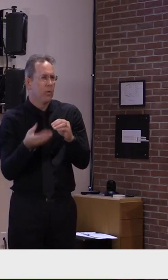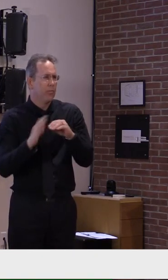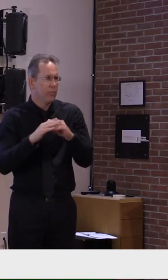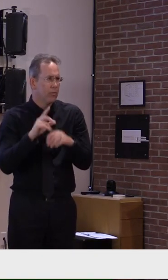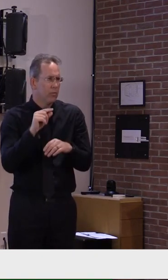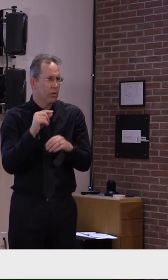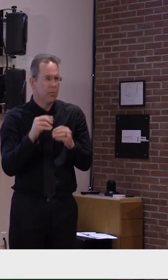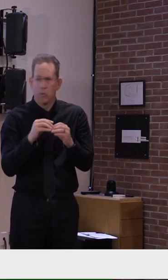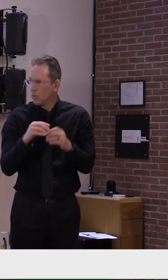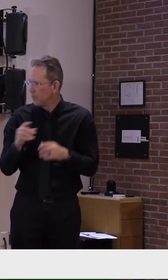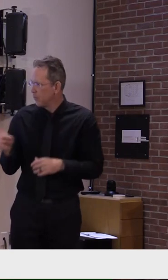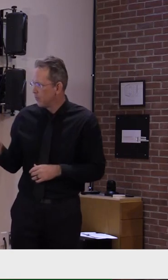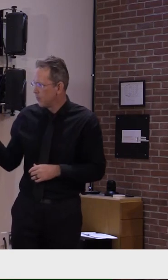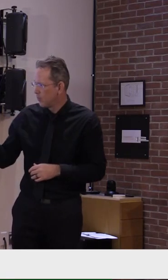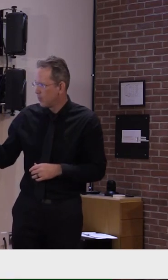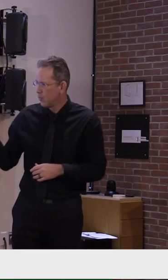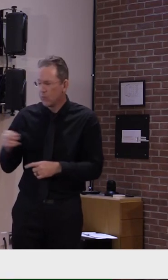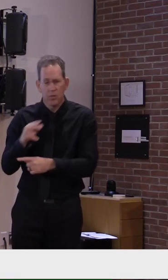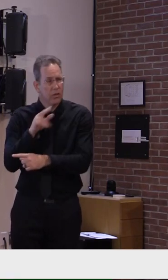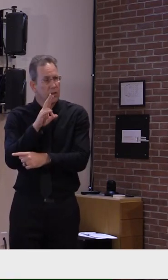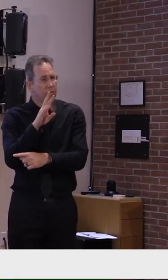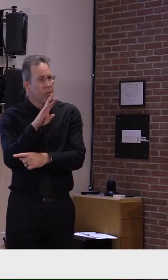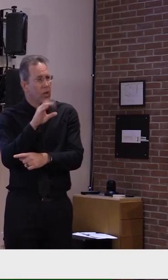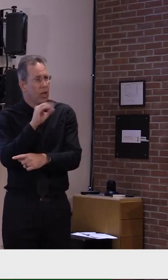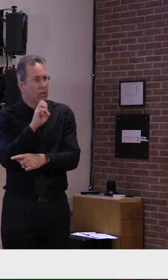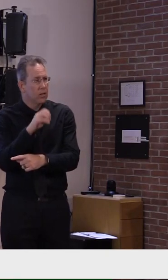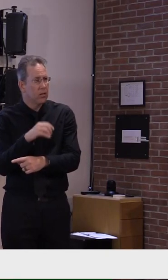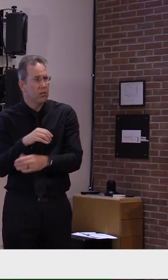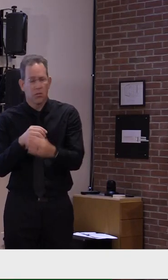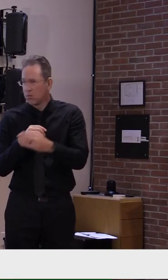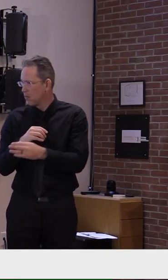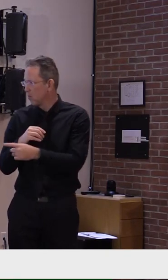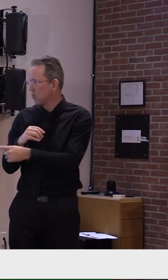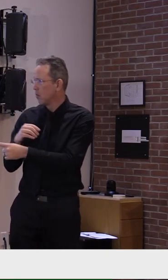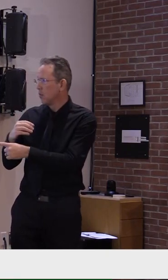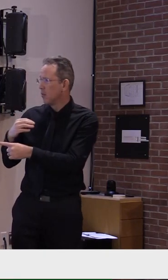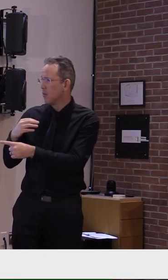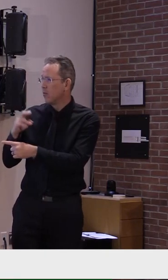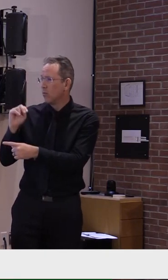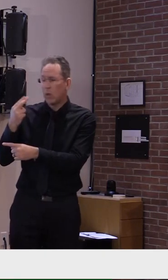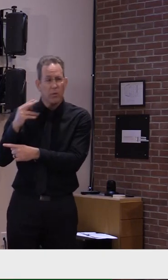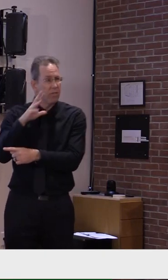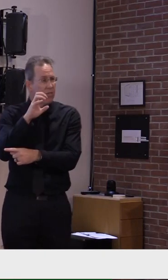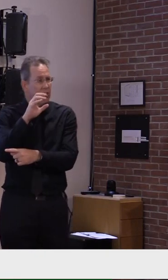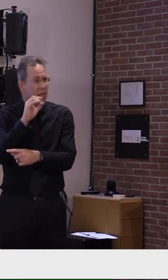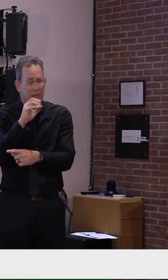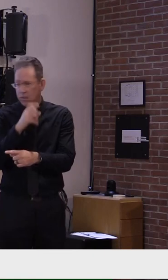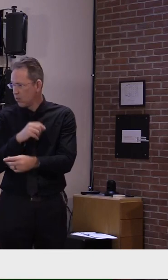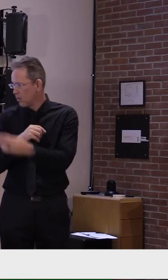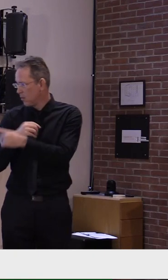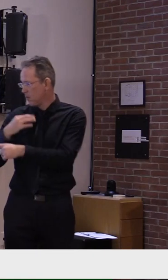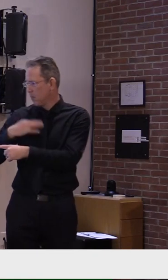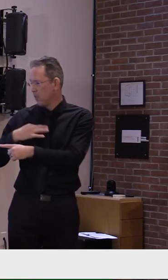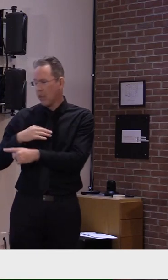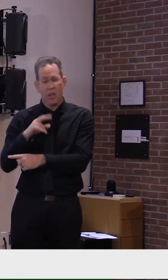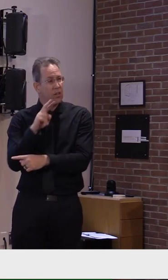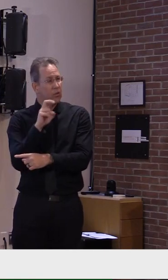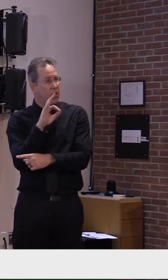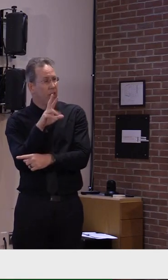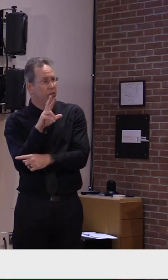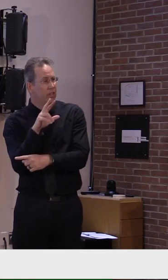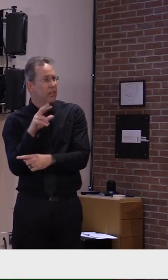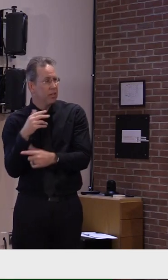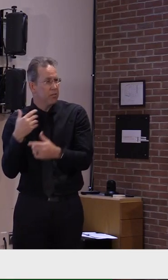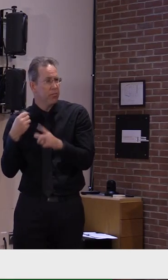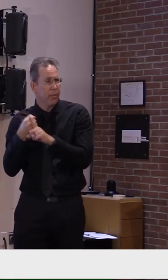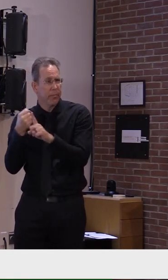impacting an additional 28 schools. And Maine reported 82 cases impacting 25 schools. So